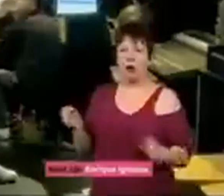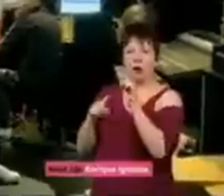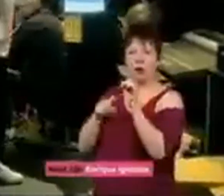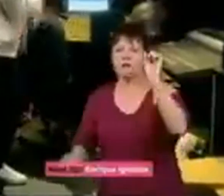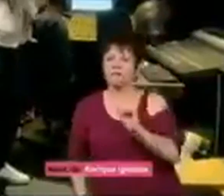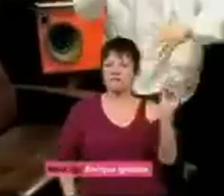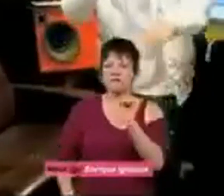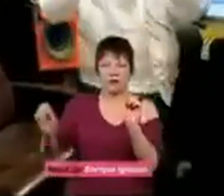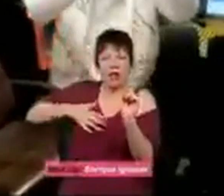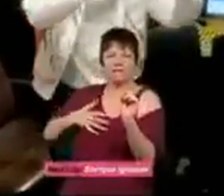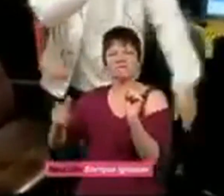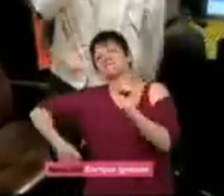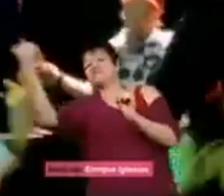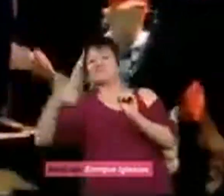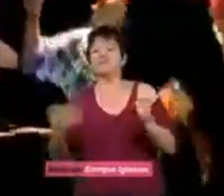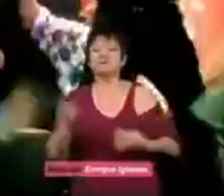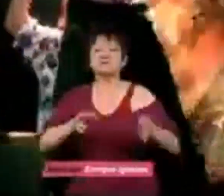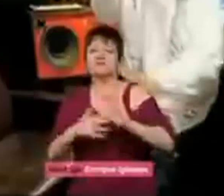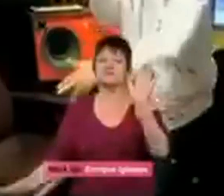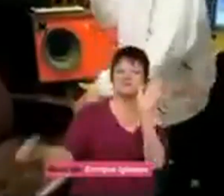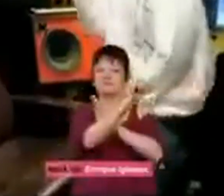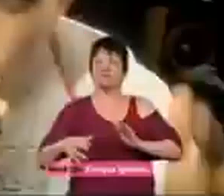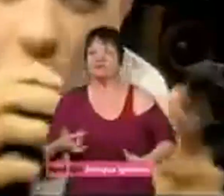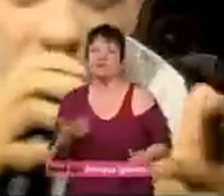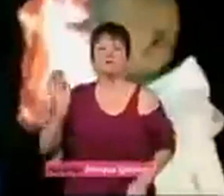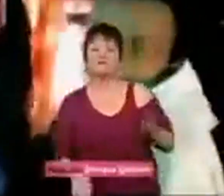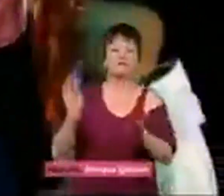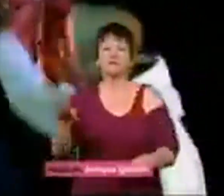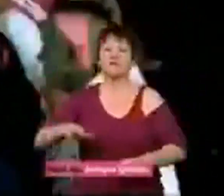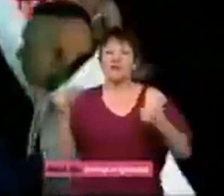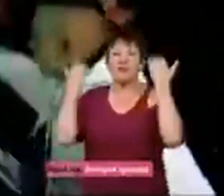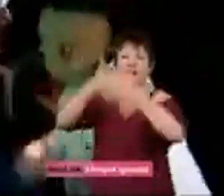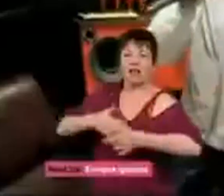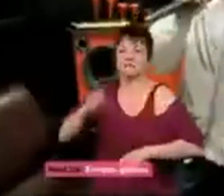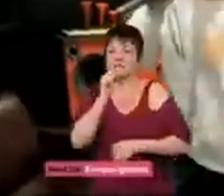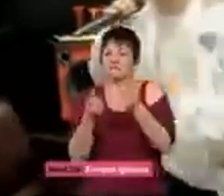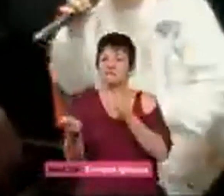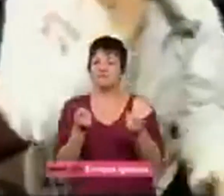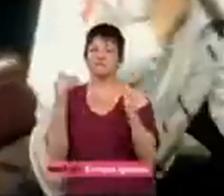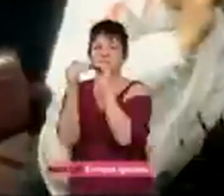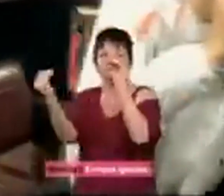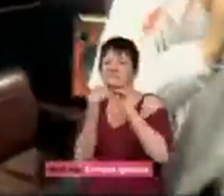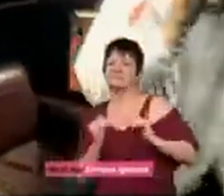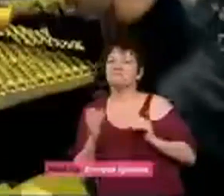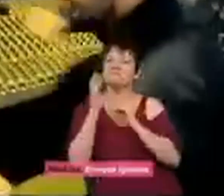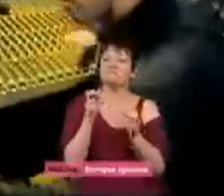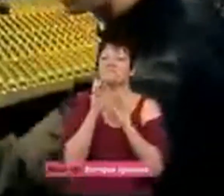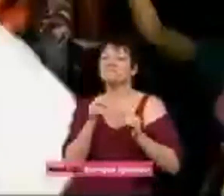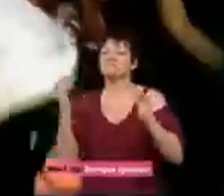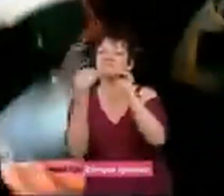mic and if you don't like it get on the bike pack your bags and get out of my sight otherwise it's left right left good night mind control now let me come over i'm sorry i got me so quick like